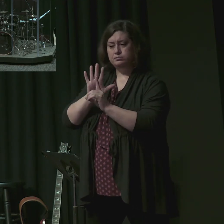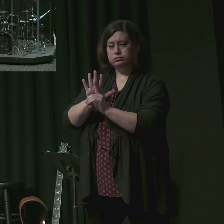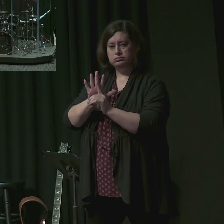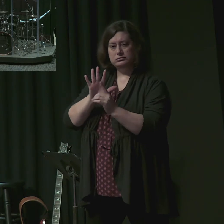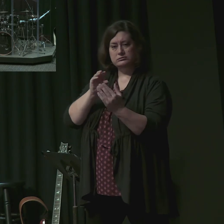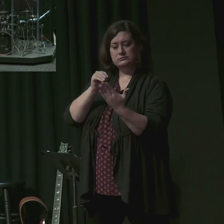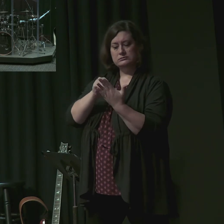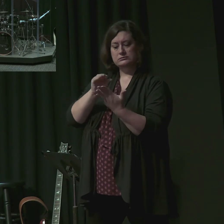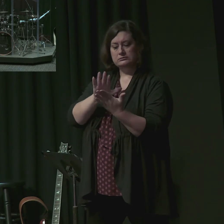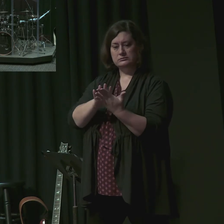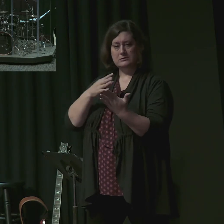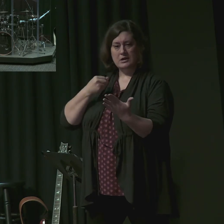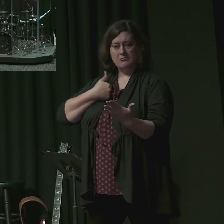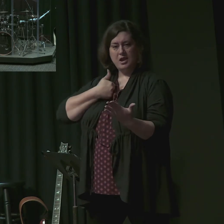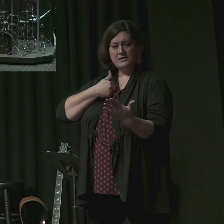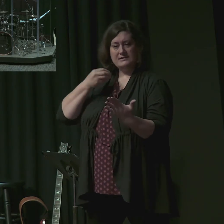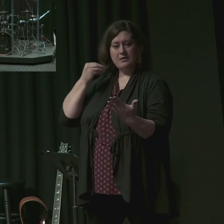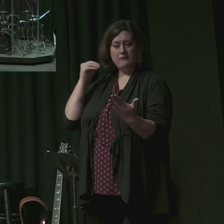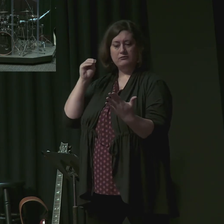truths through the text.